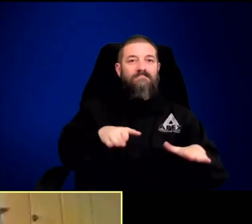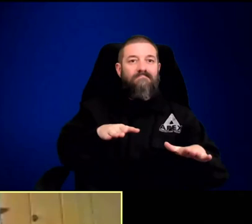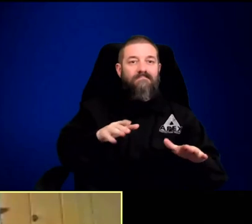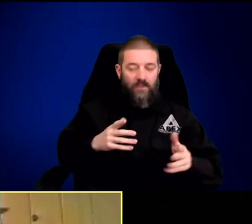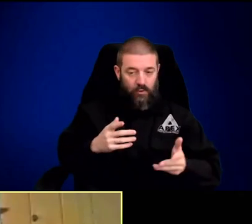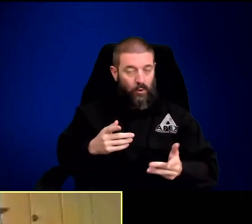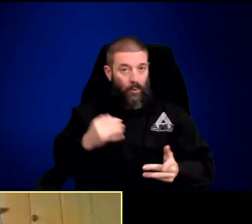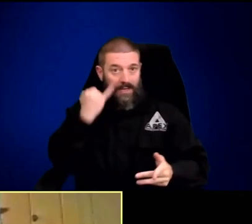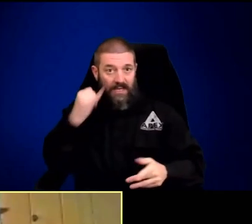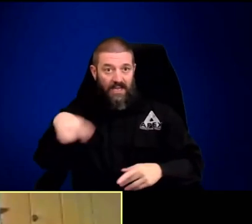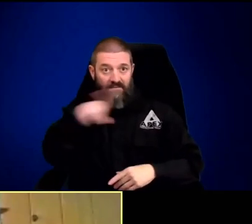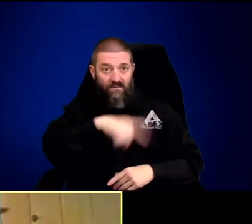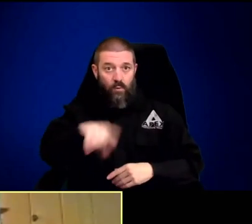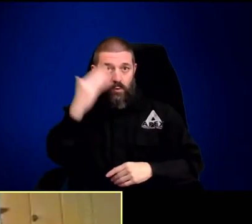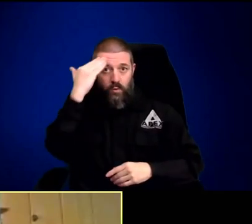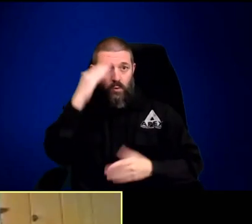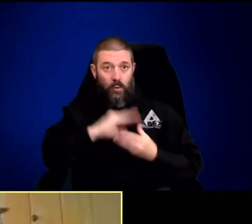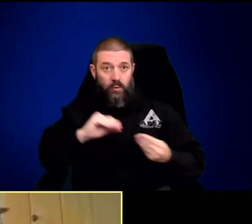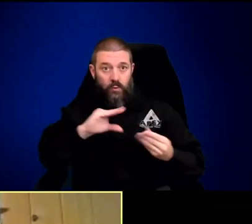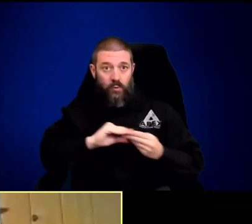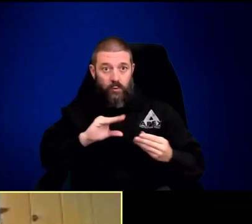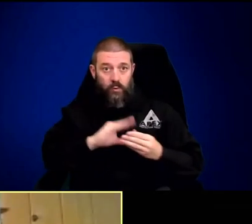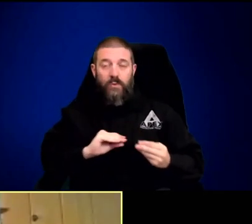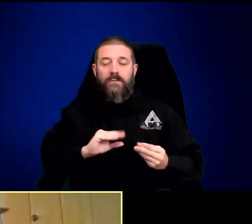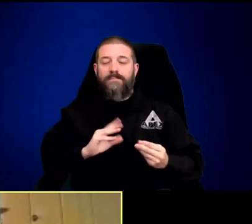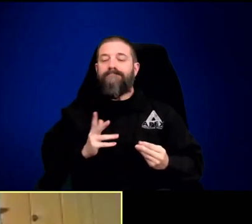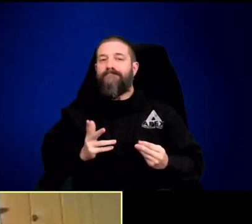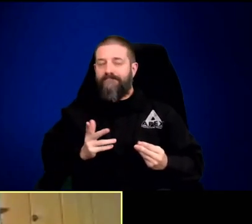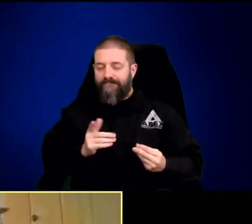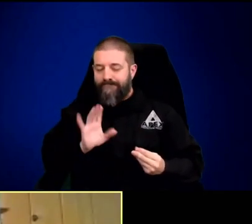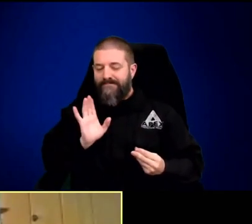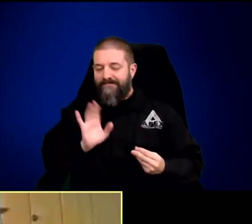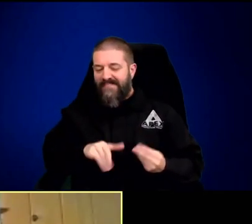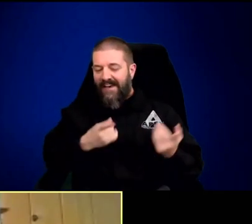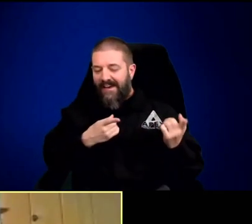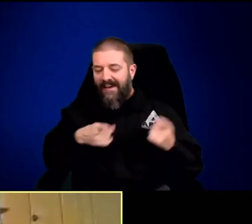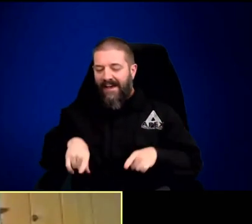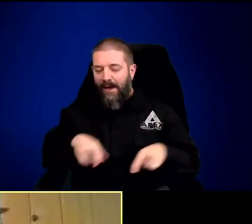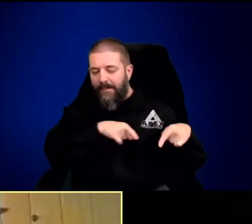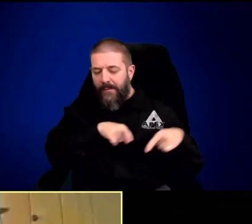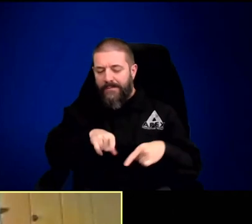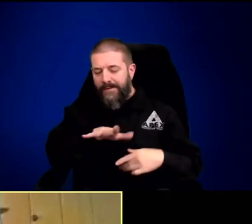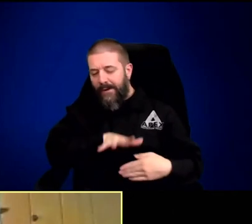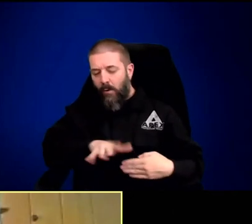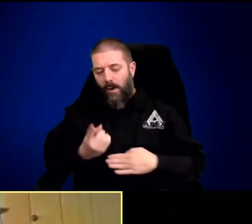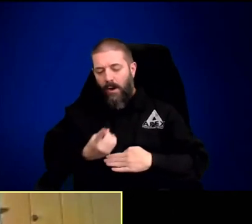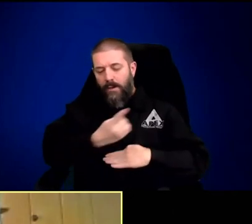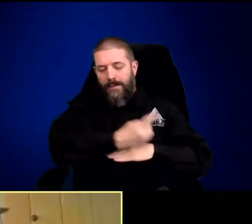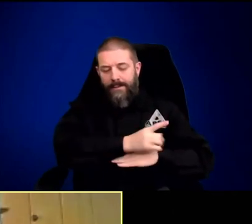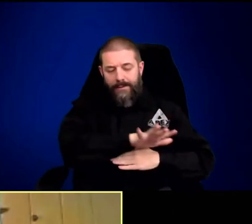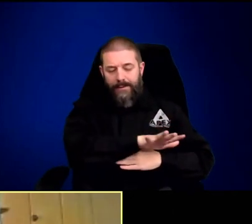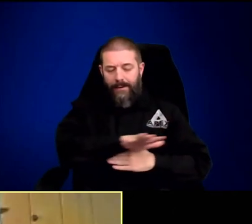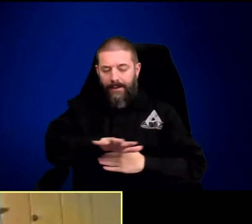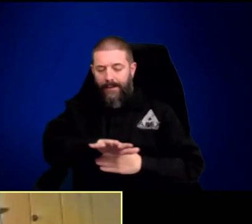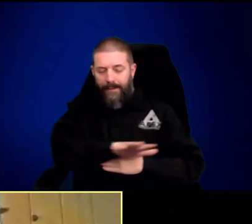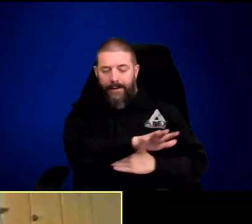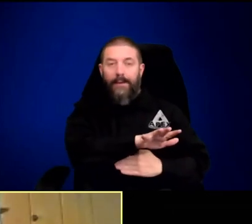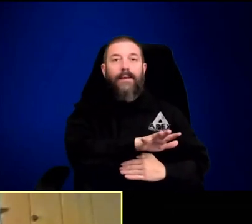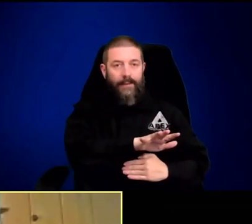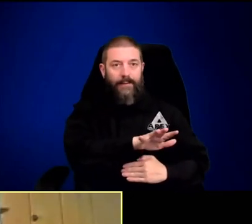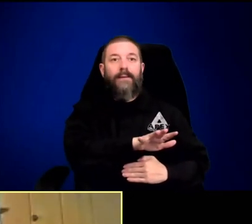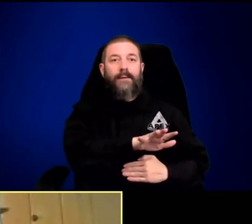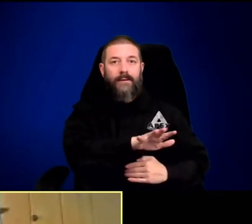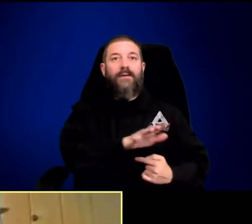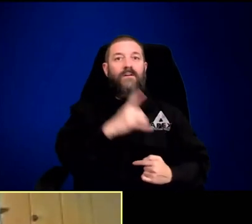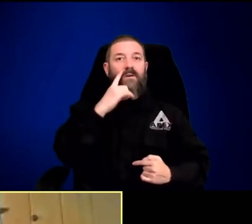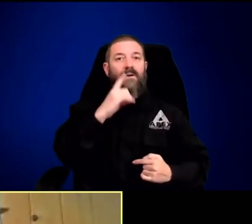old after he'd been rescued. And then, to the lower left is just after he'd been released. So, for those of you